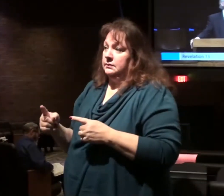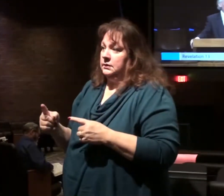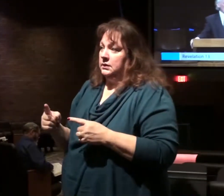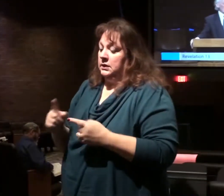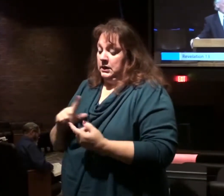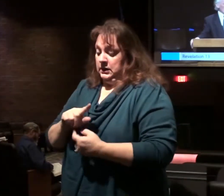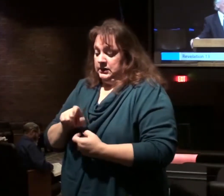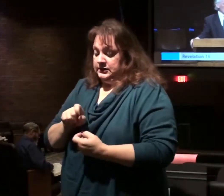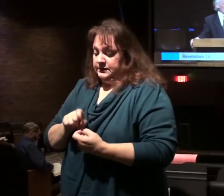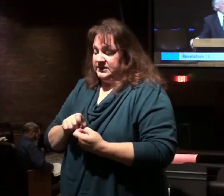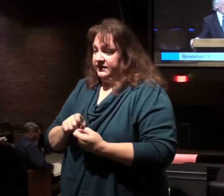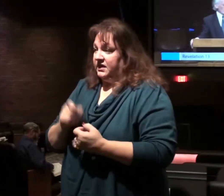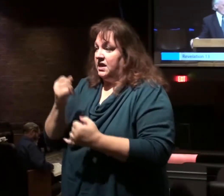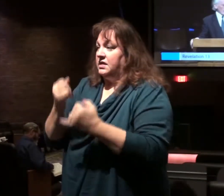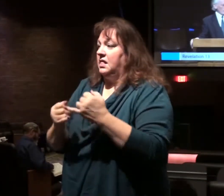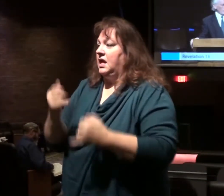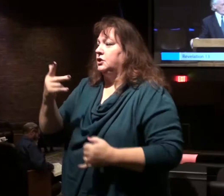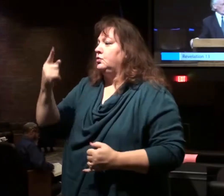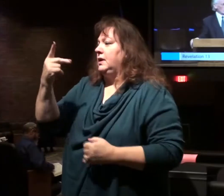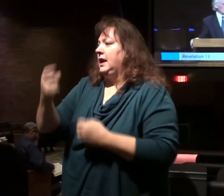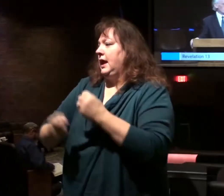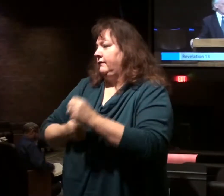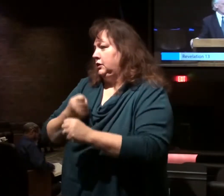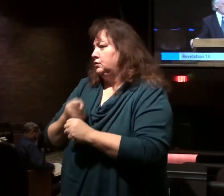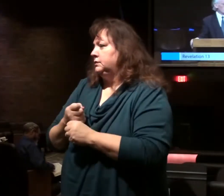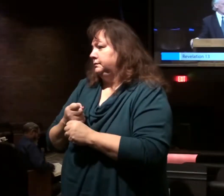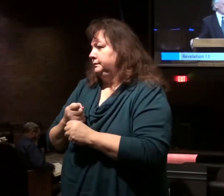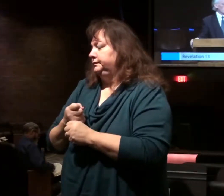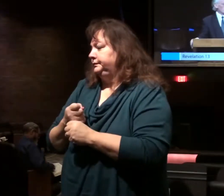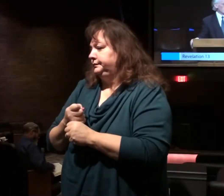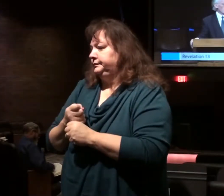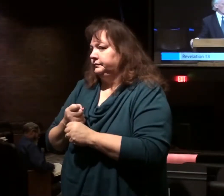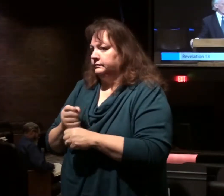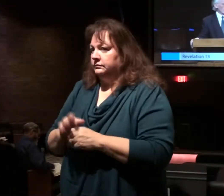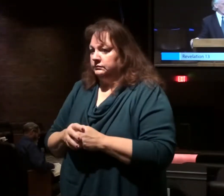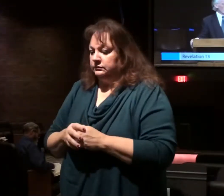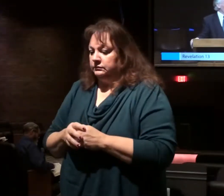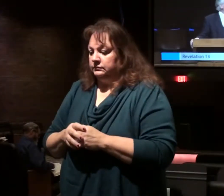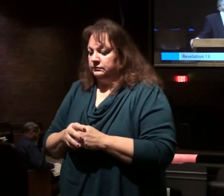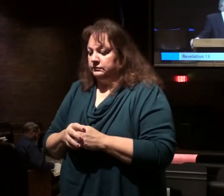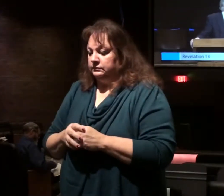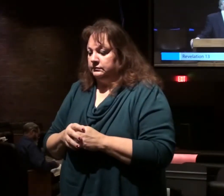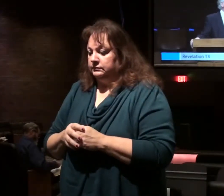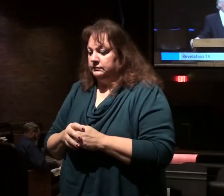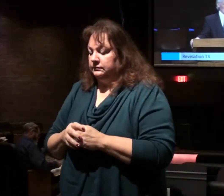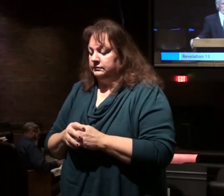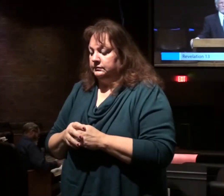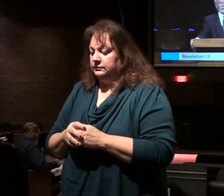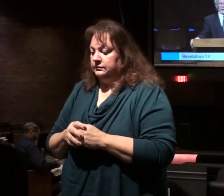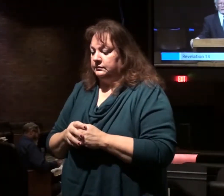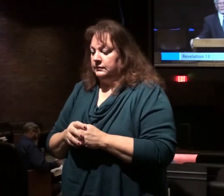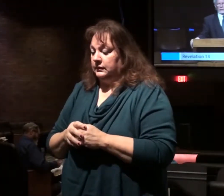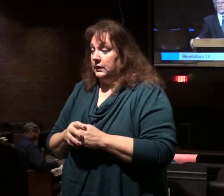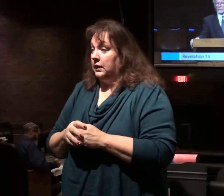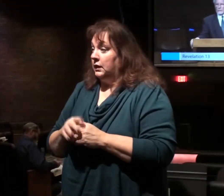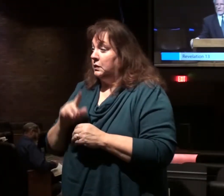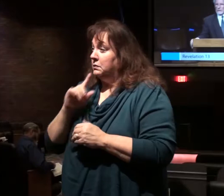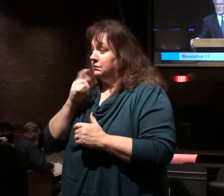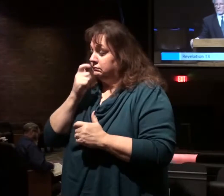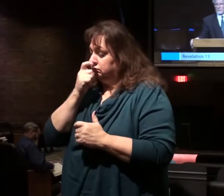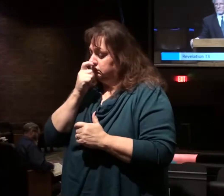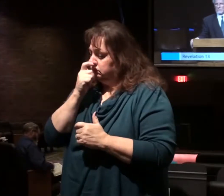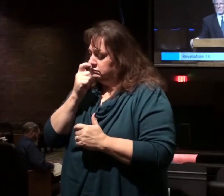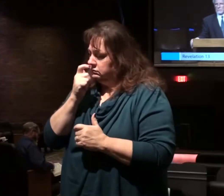particularly during the last three and a half years. And of particular interest